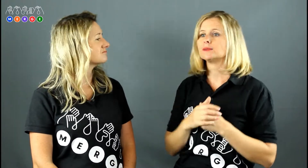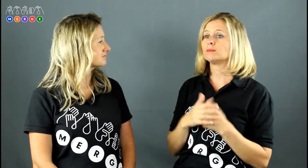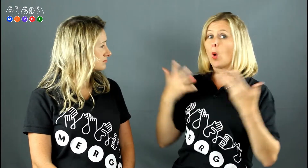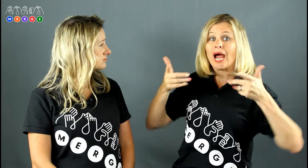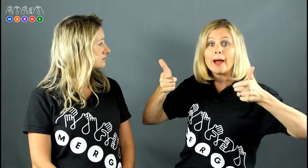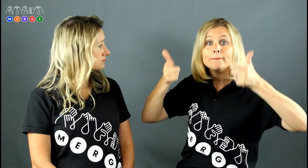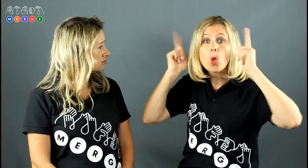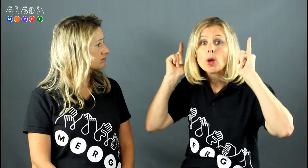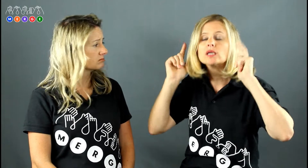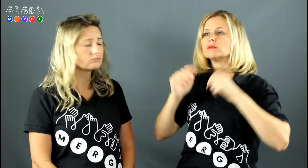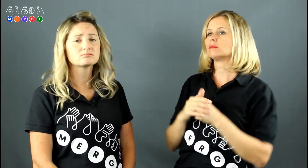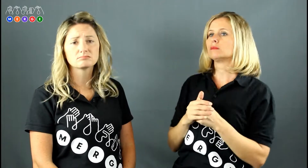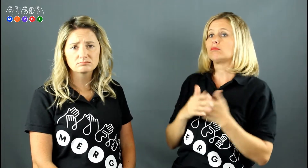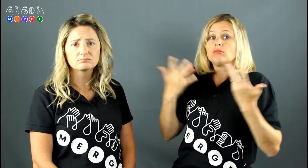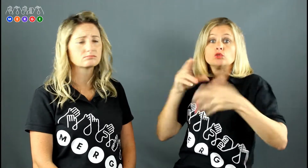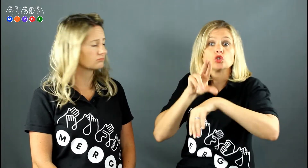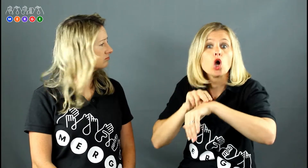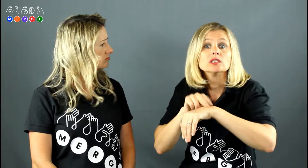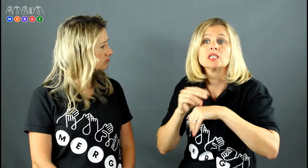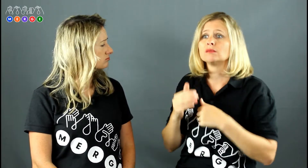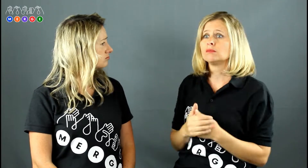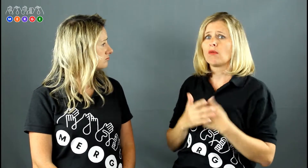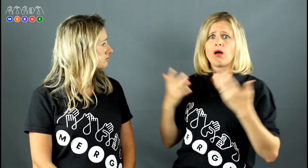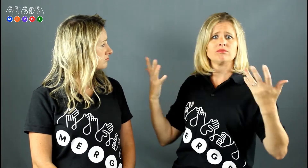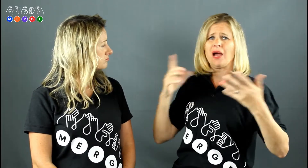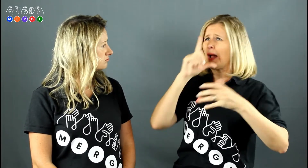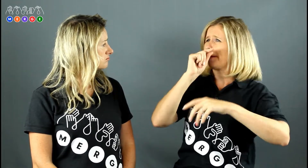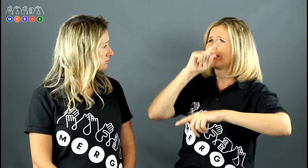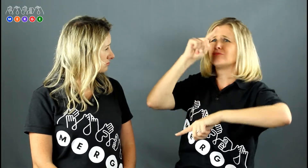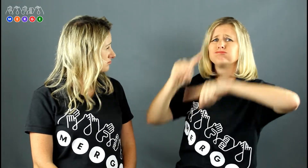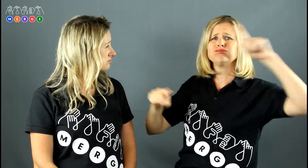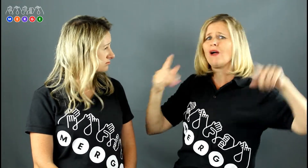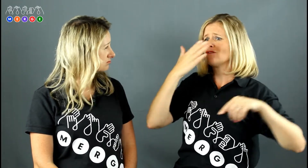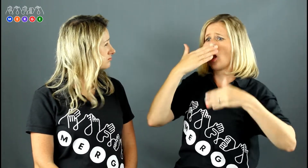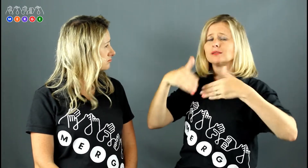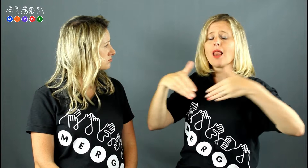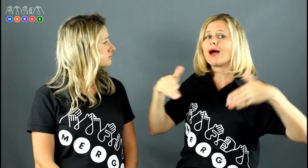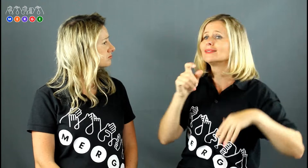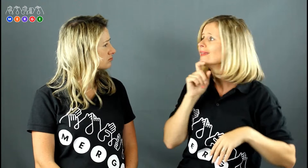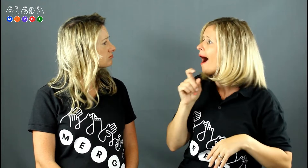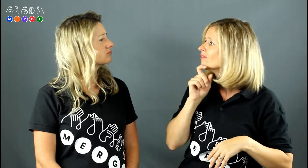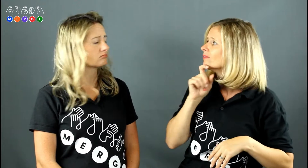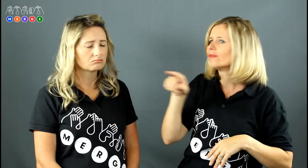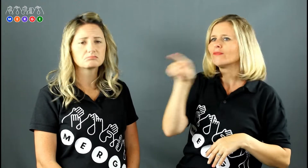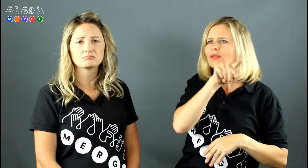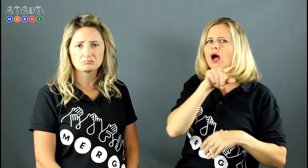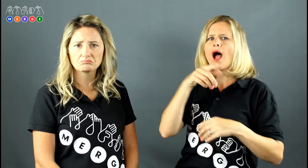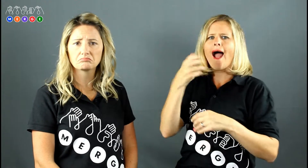teachers, families, employers, doctors. It can be a variety of operations.